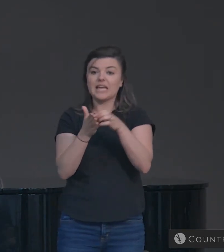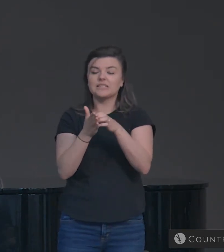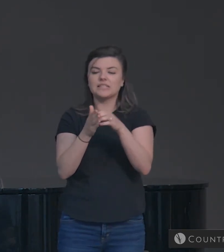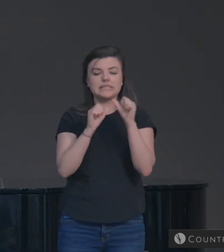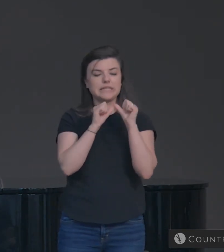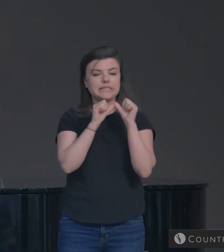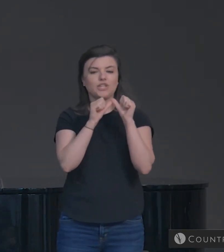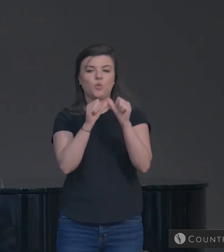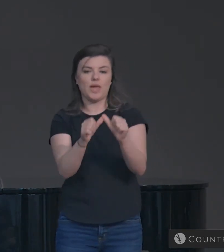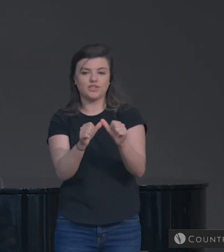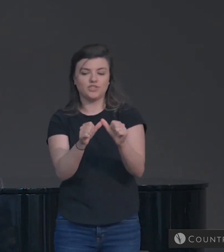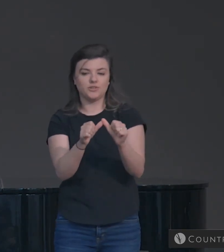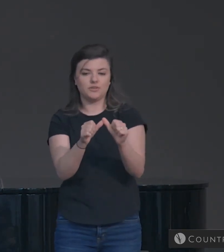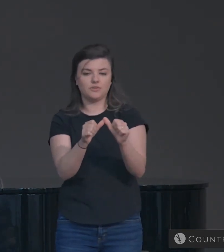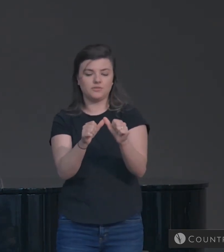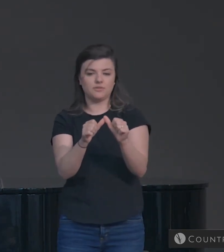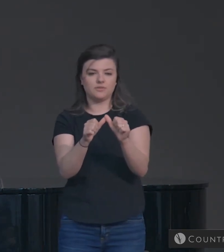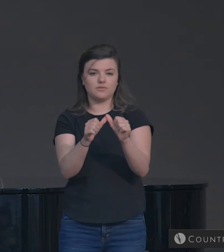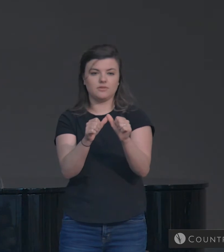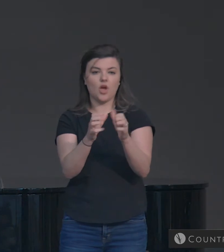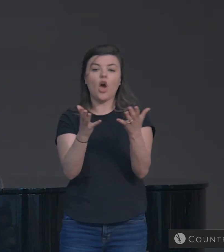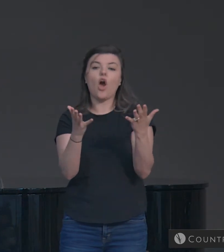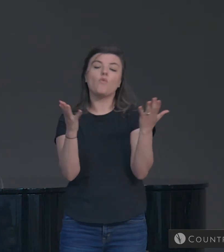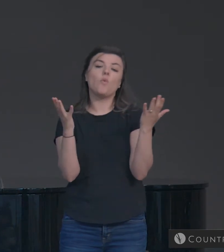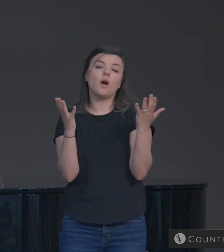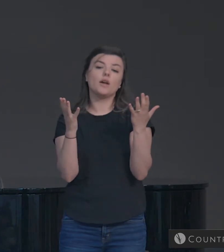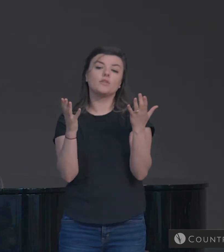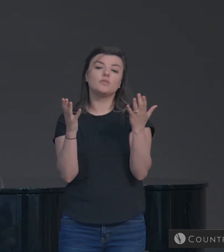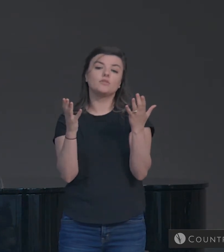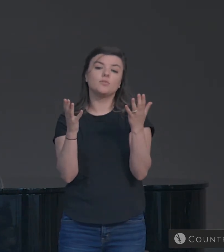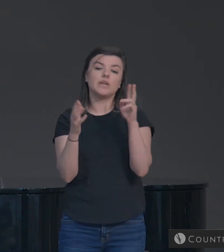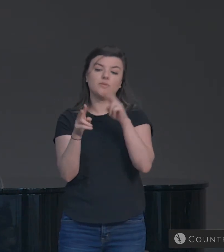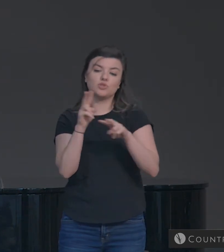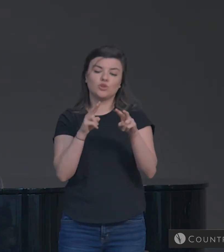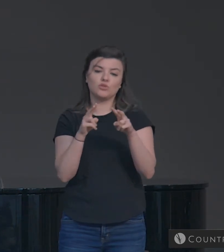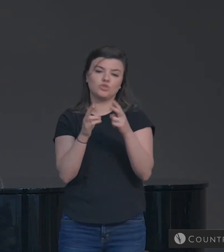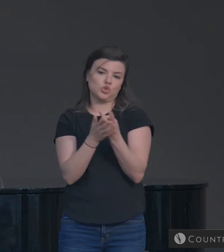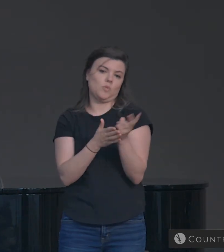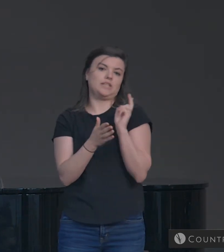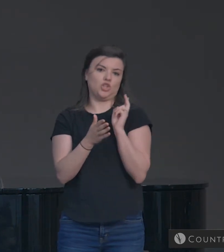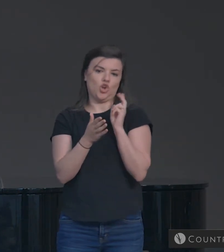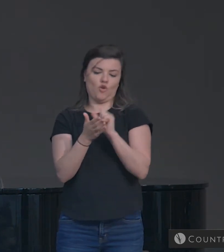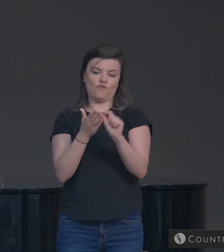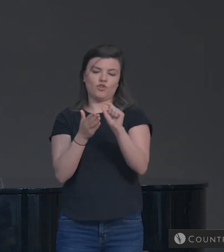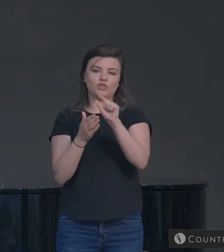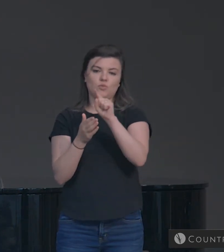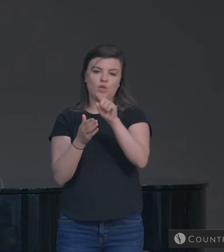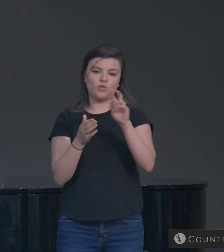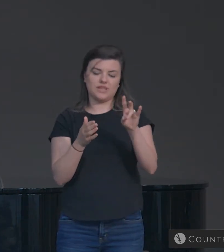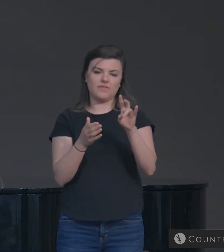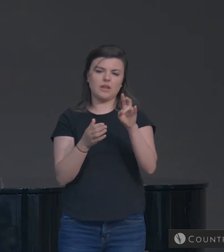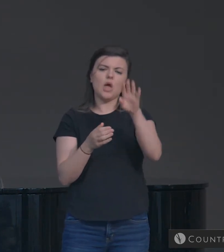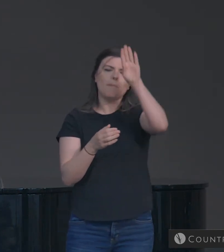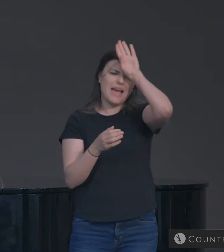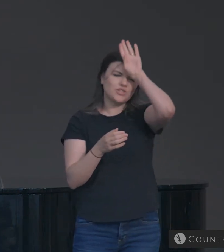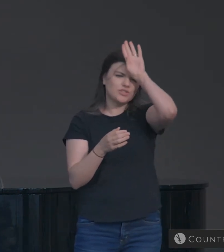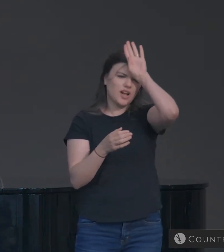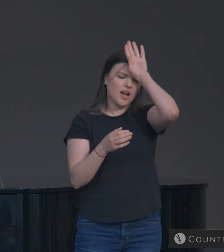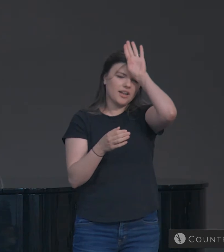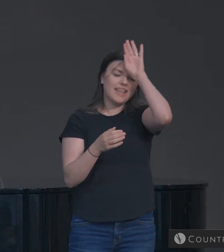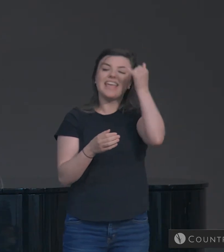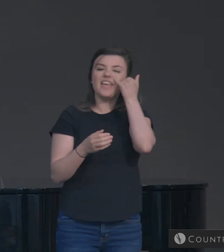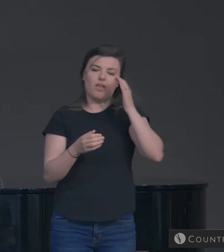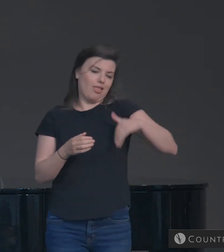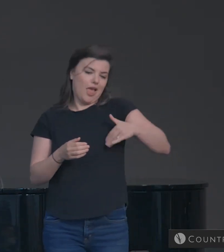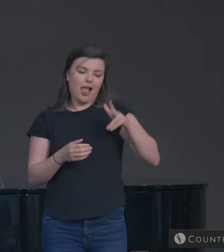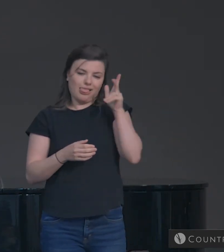continuation of what we observed last time in verses 1 through 7. Pastor Scott, last time, if you haven't listened